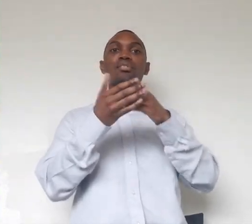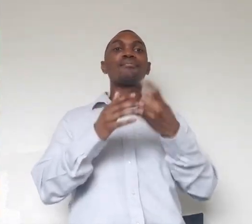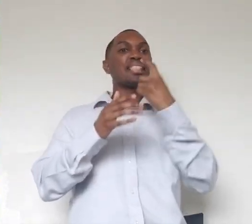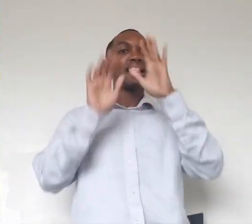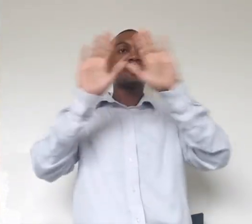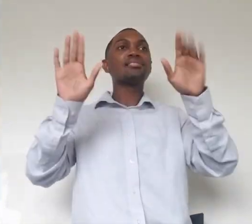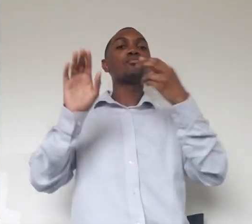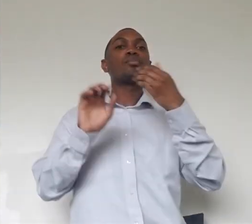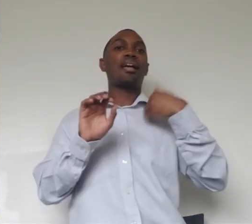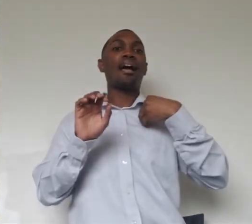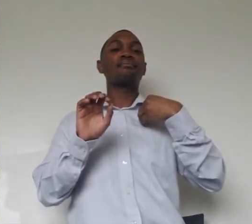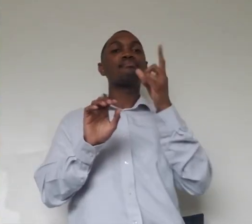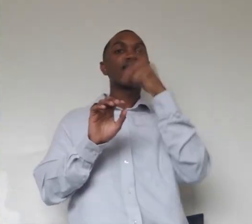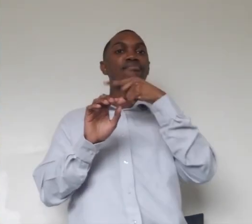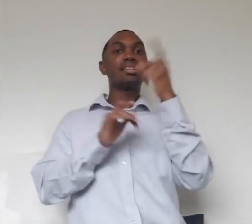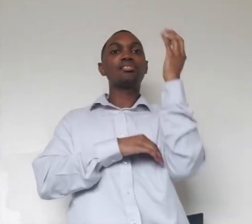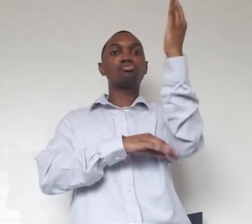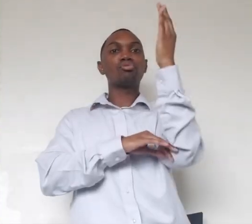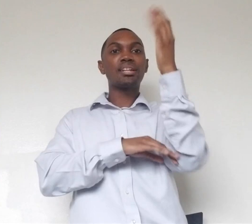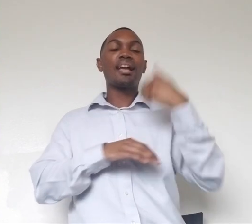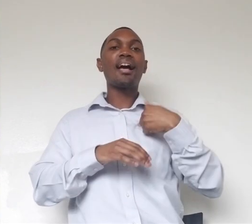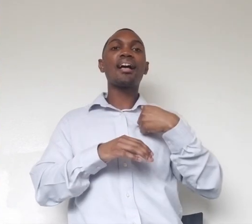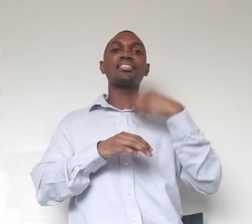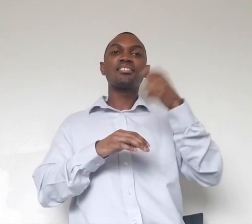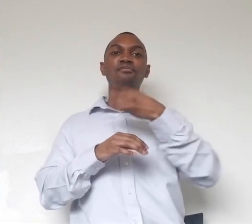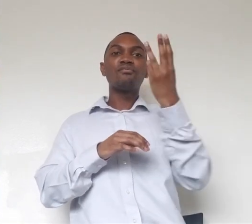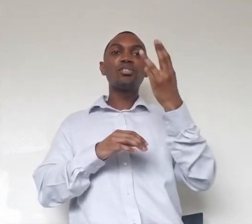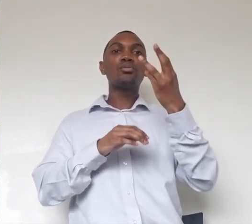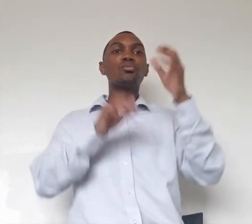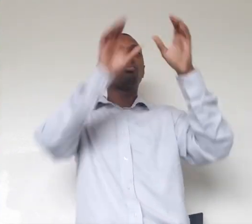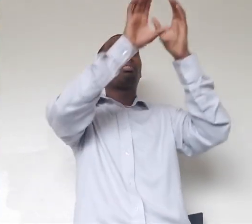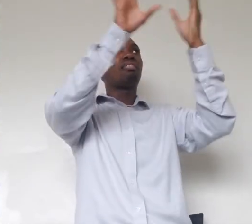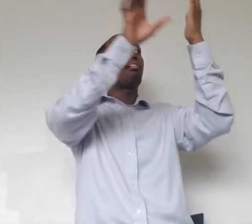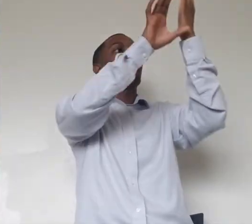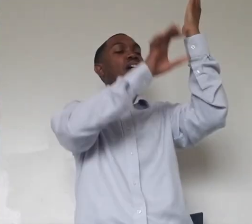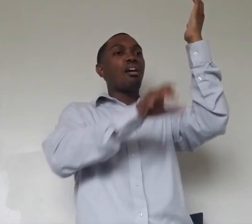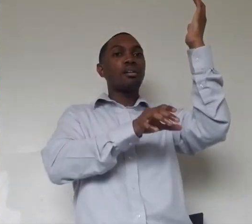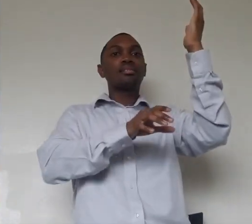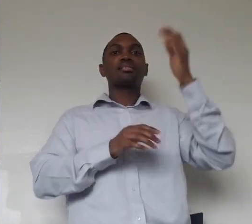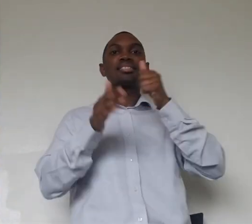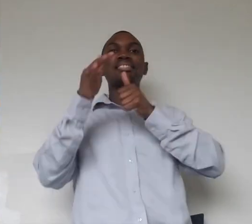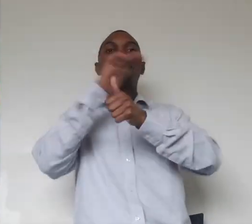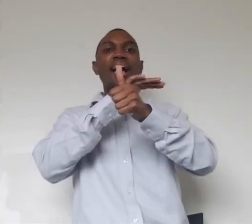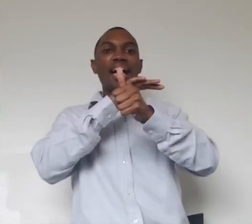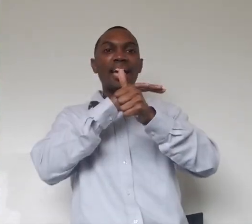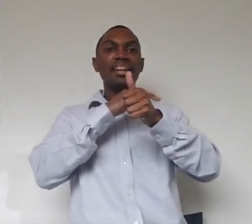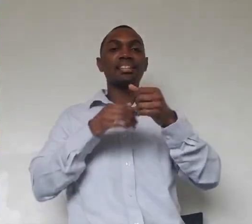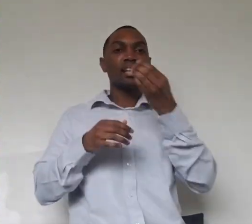And it has a couple of arms sticking out of it that are actually hiding some feed chutes. So there's a tube that runs from all the way out here where we